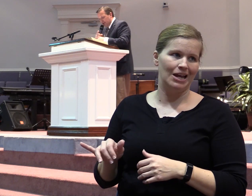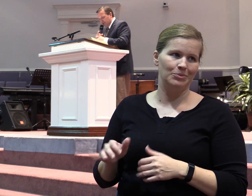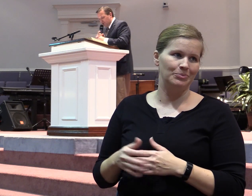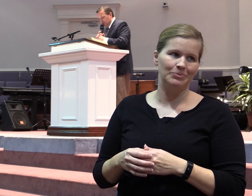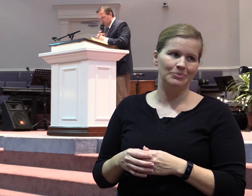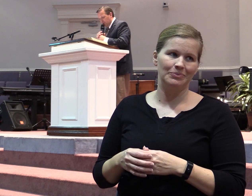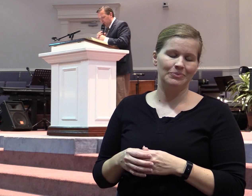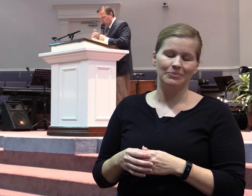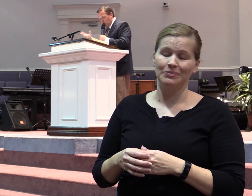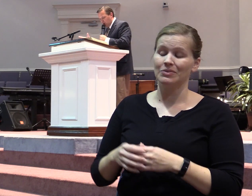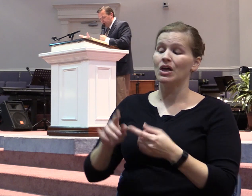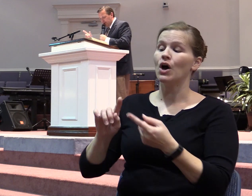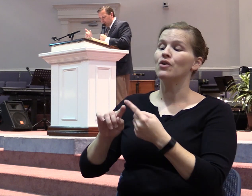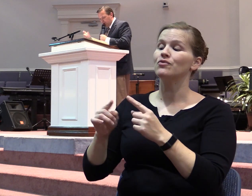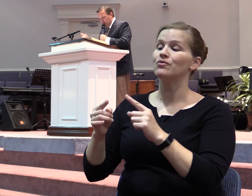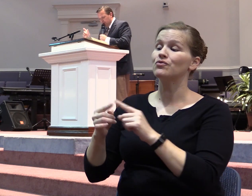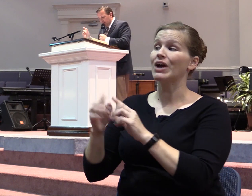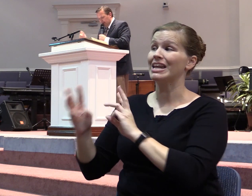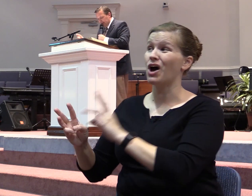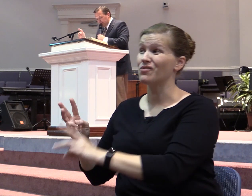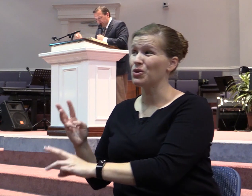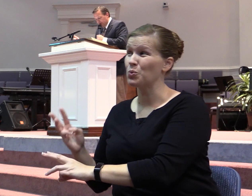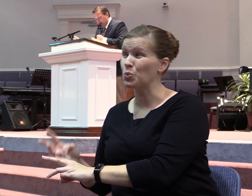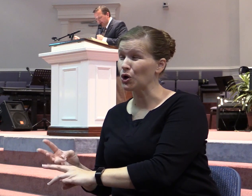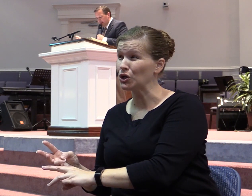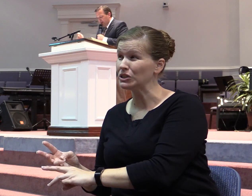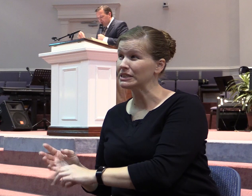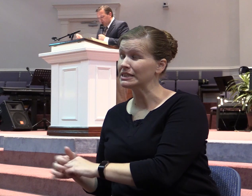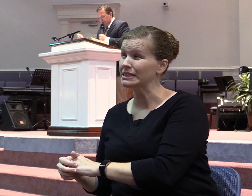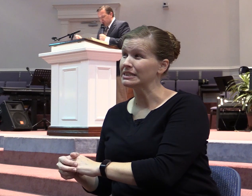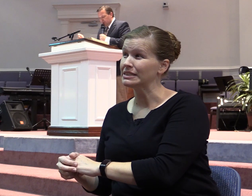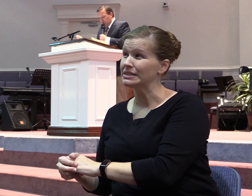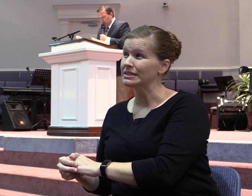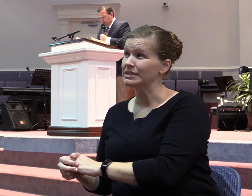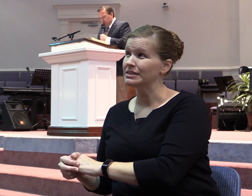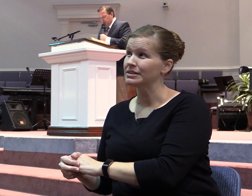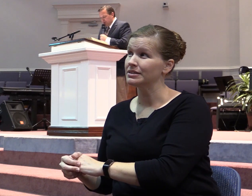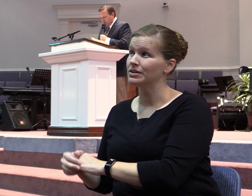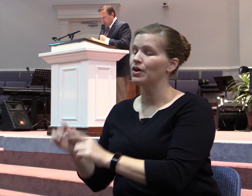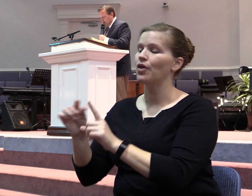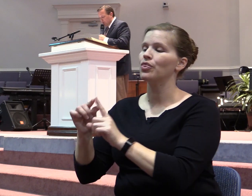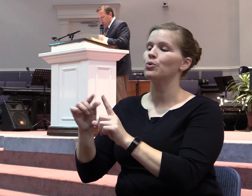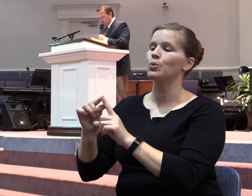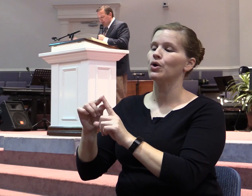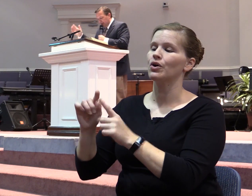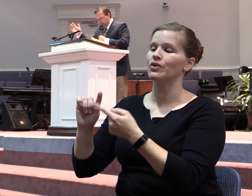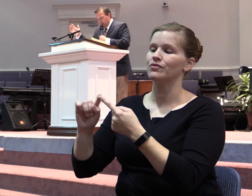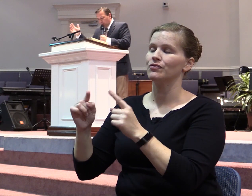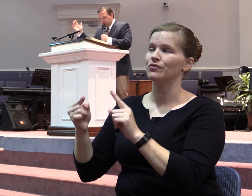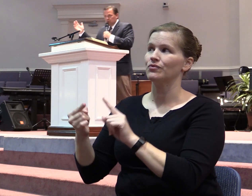is friendship of the world and then I want to focus on the enemy of God. Friendship, the word friendship comes from a Greek word philia, which is